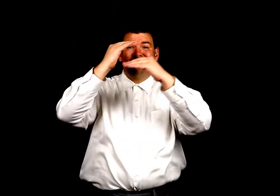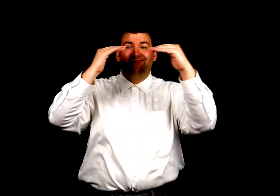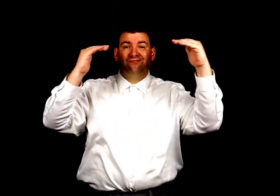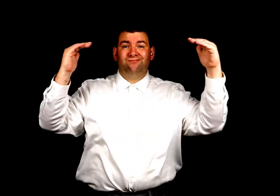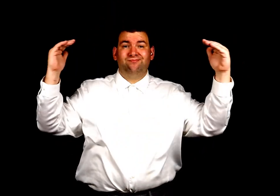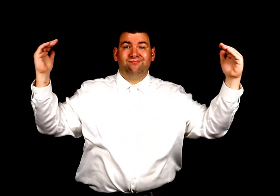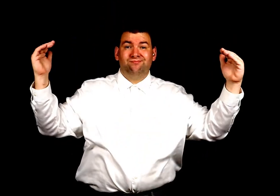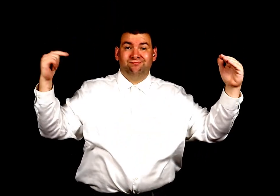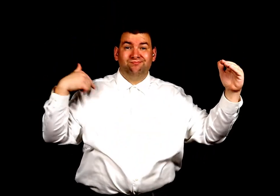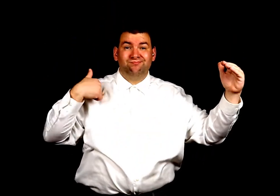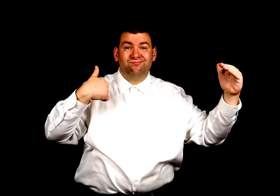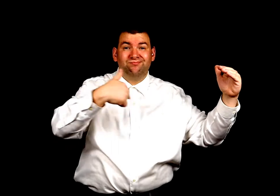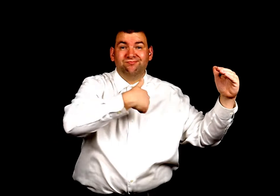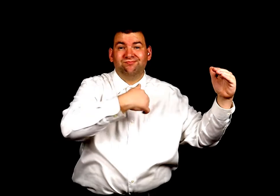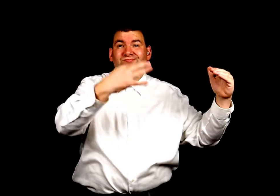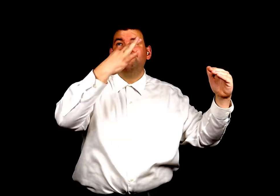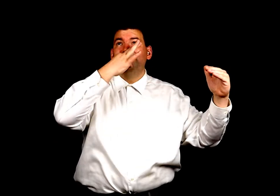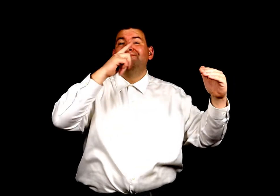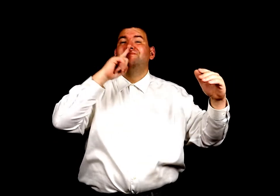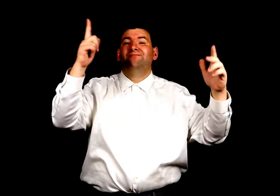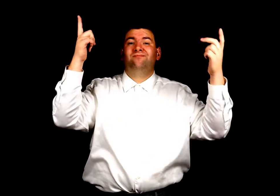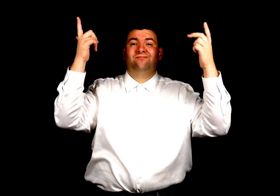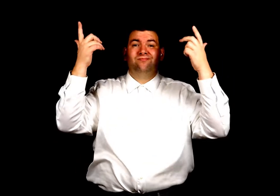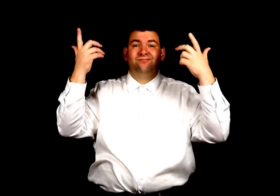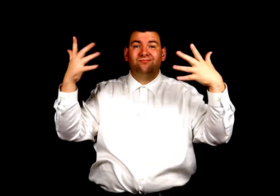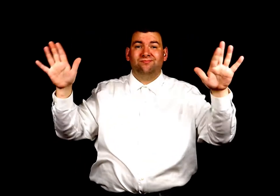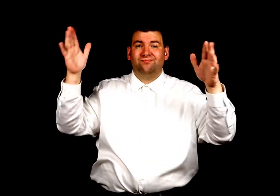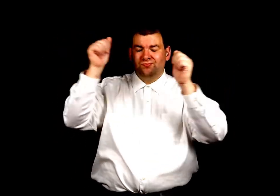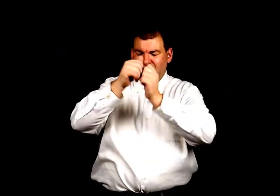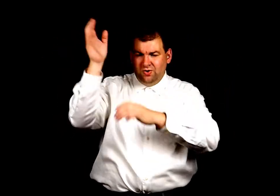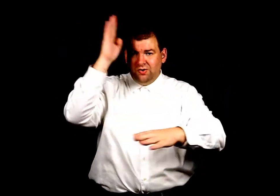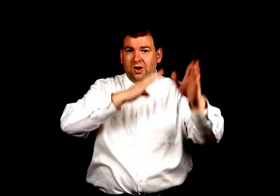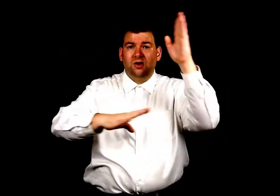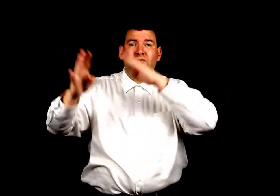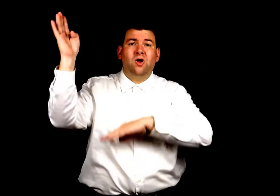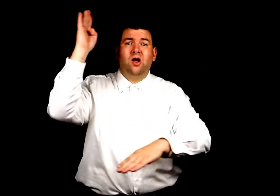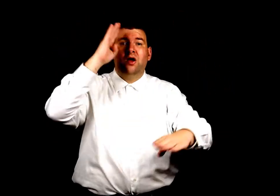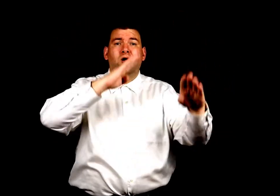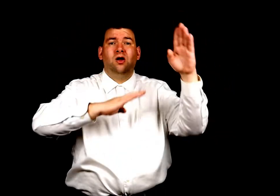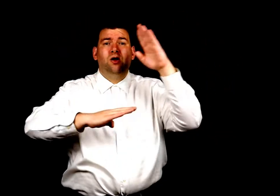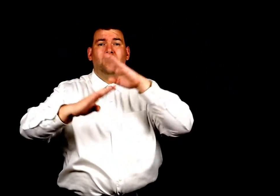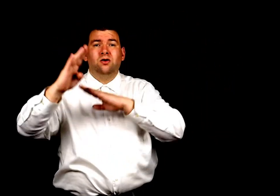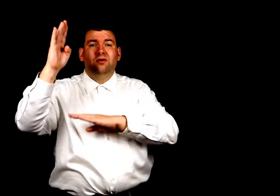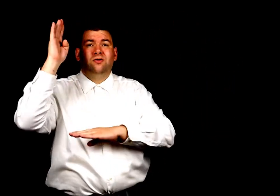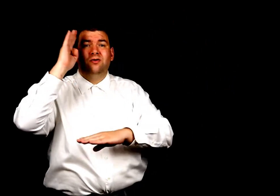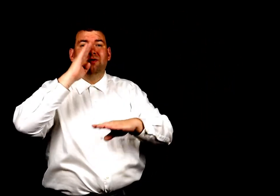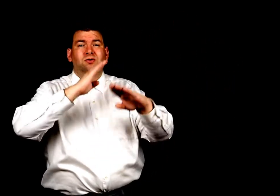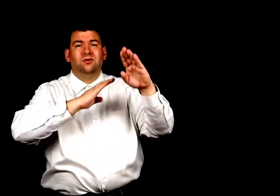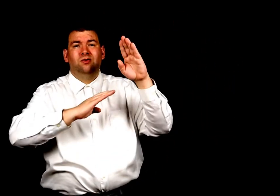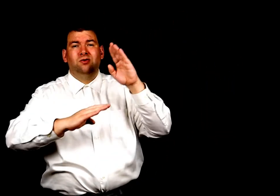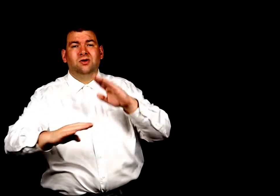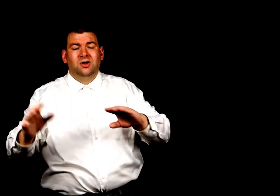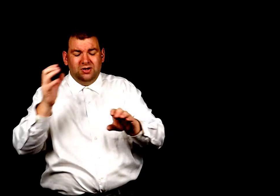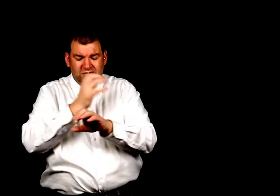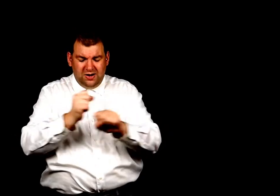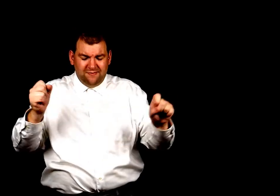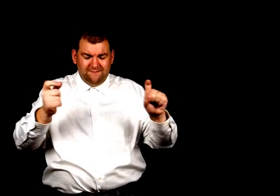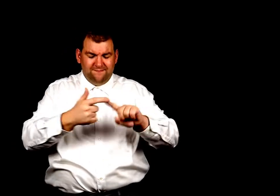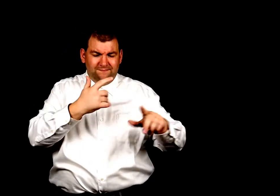We'll soon be done with troubles and trials Safe from